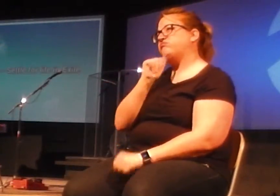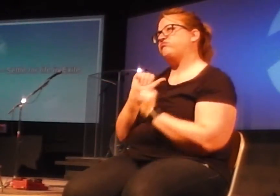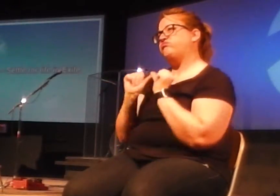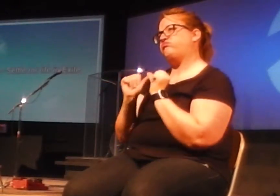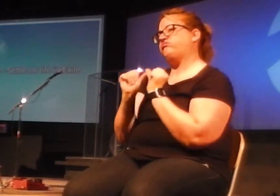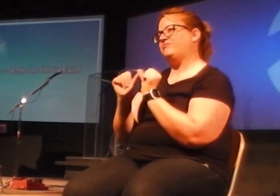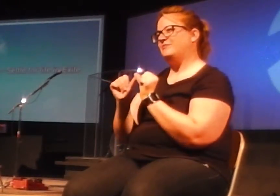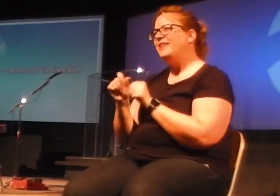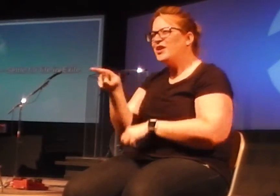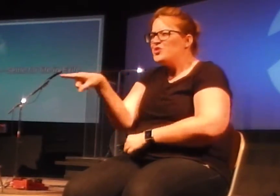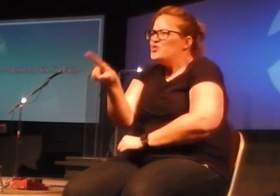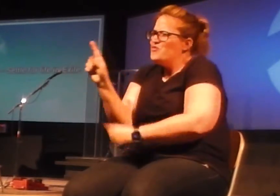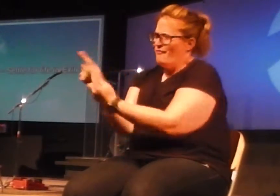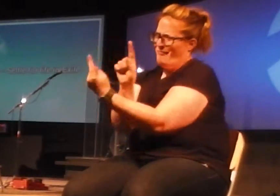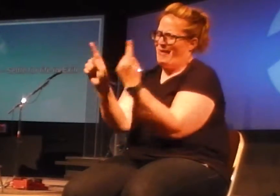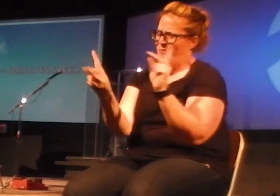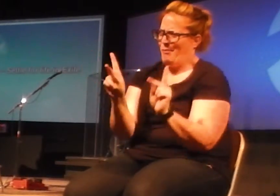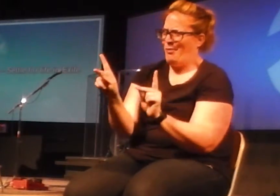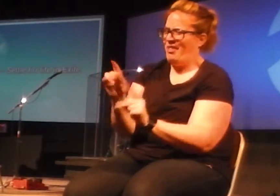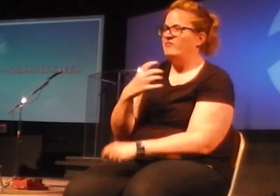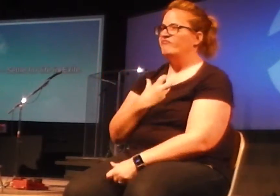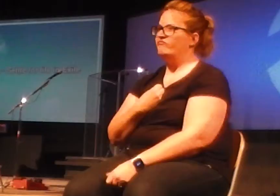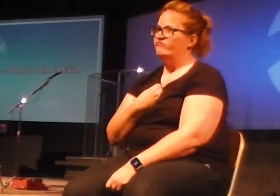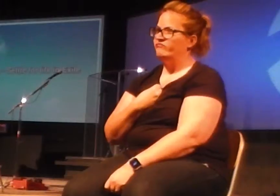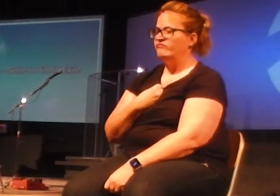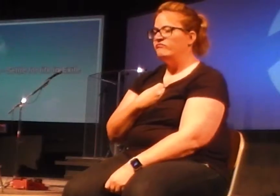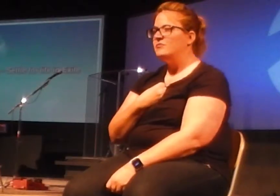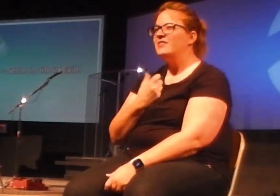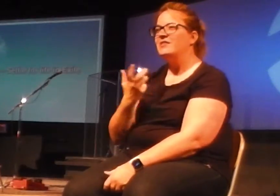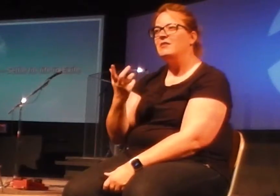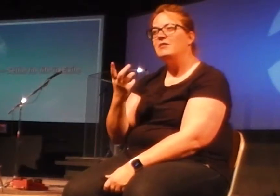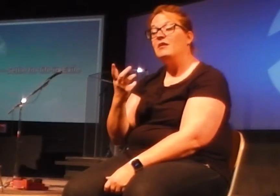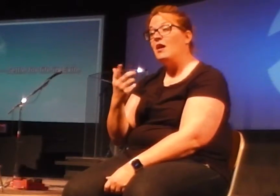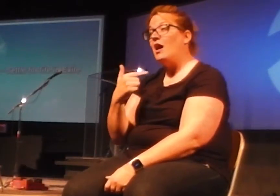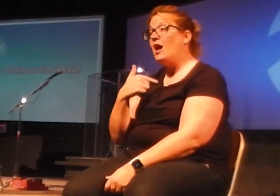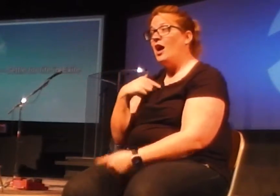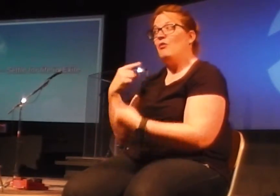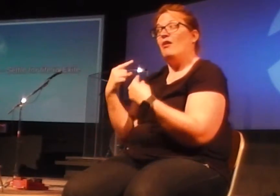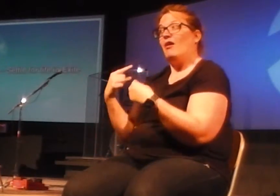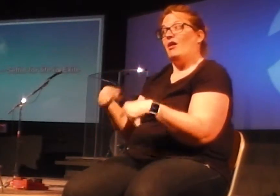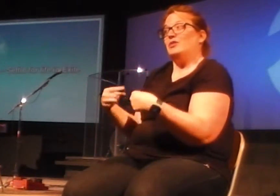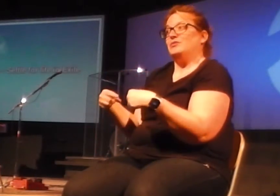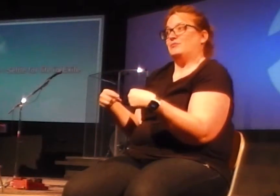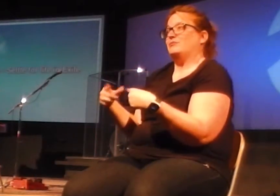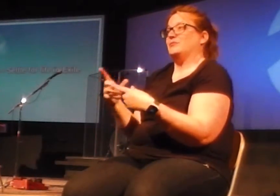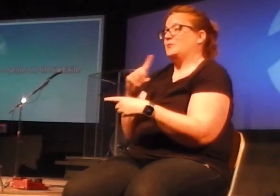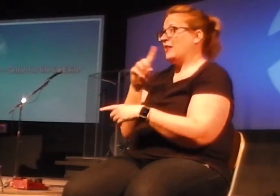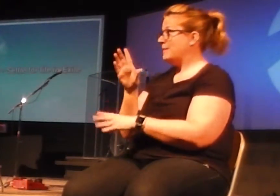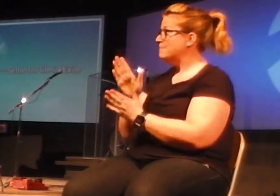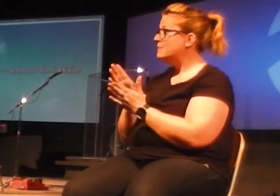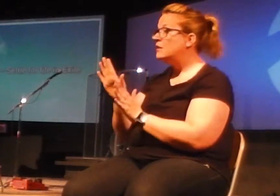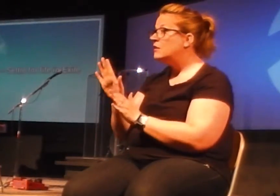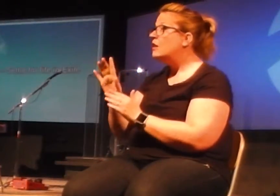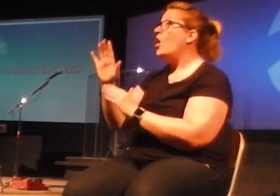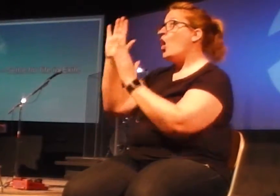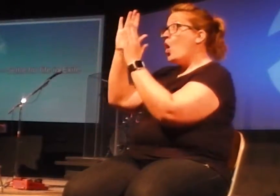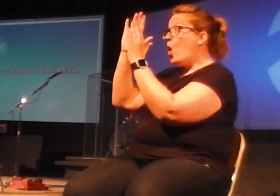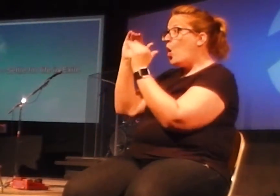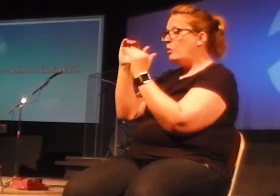You've met those people. And I would argue today the only way we really find hope when we're in a time of exile, really the